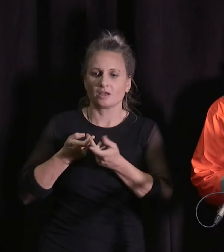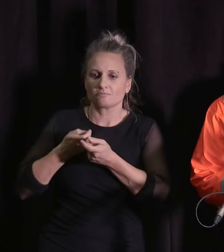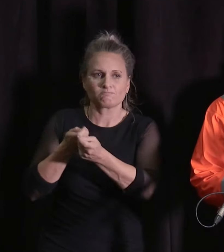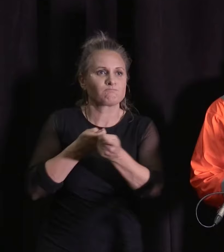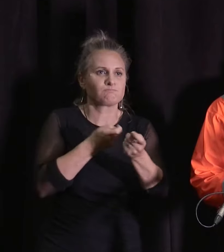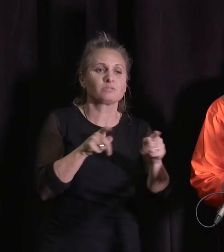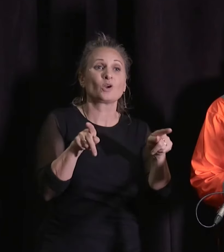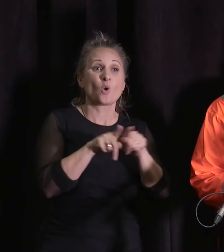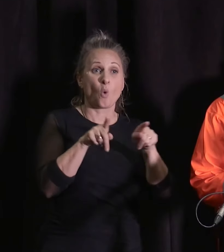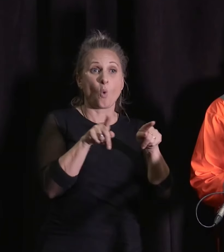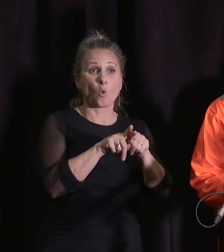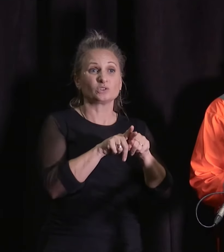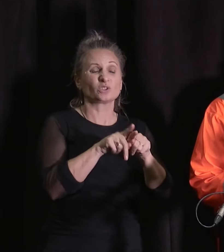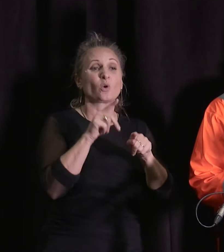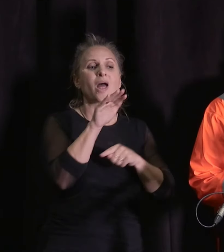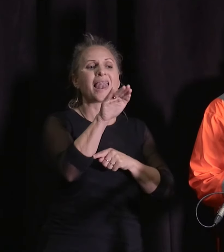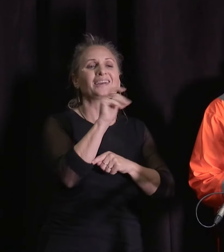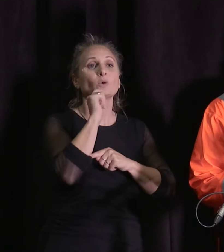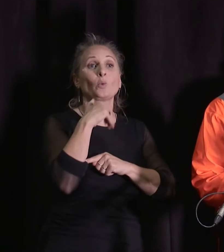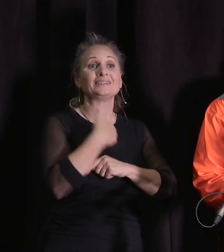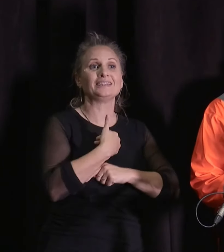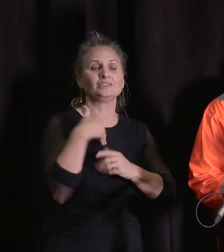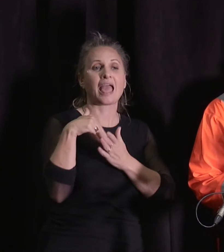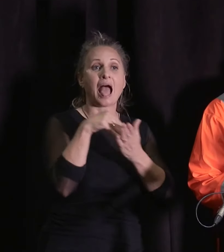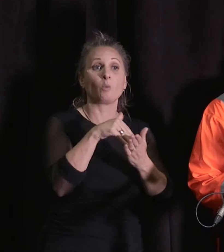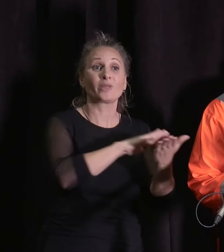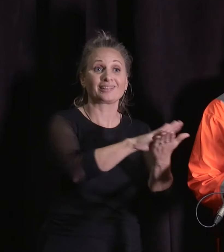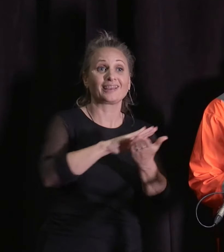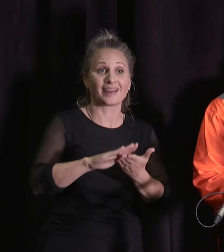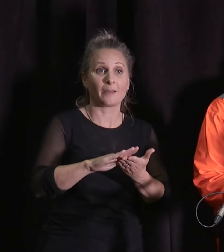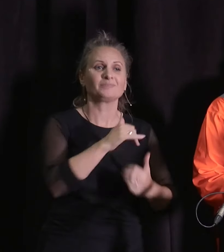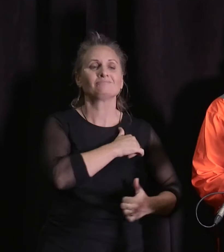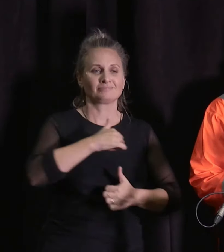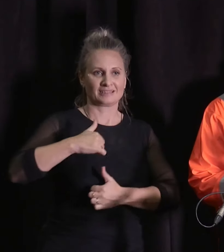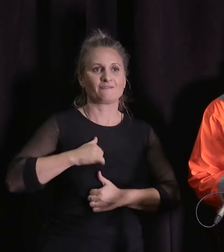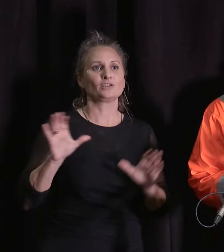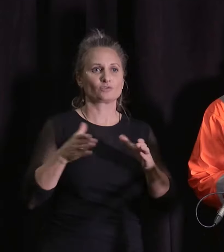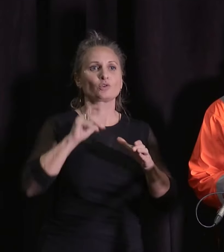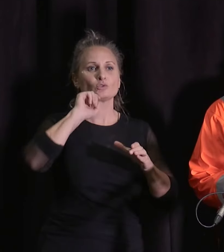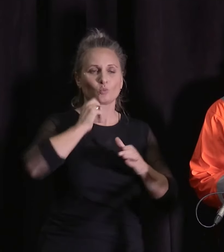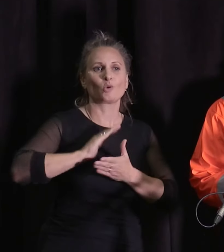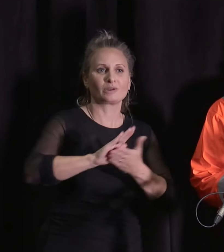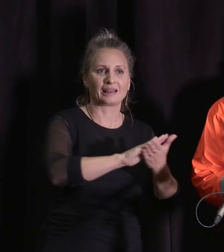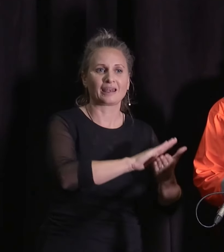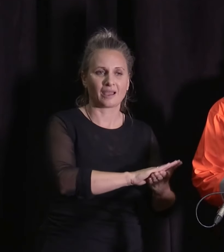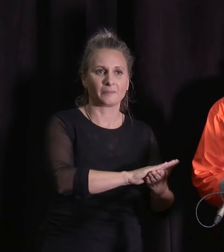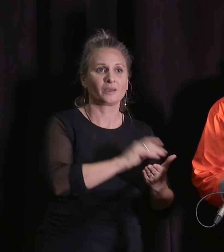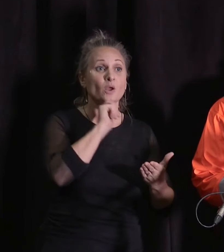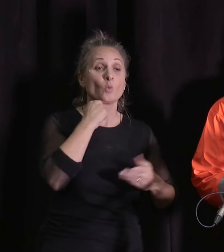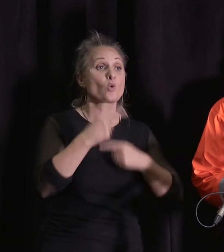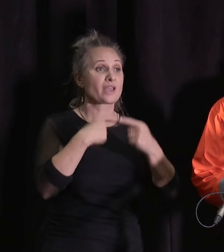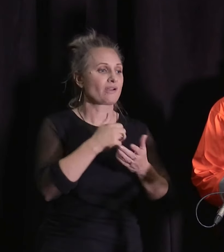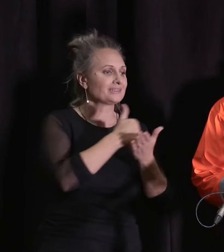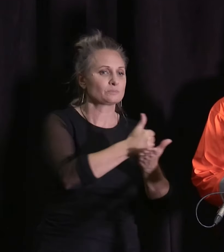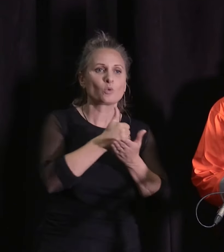when we get to that point. Defence Force will provide more support as appropriate and of course we will have